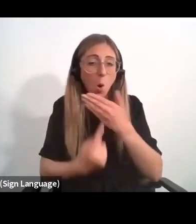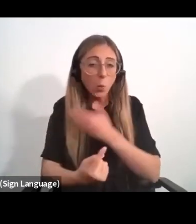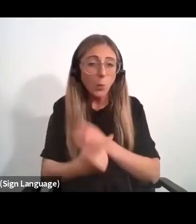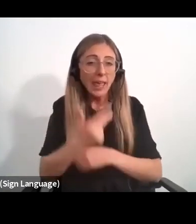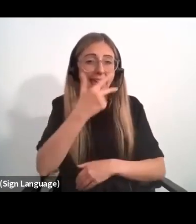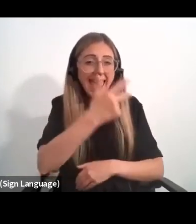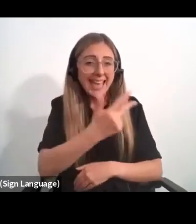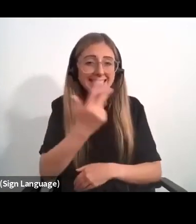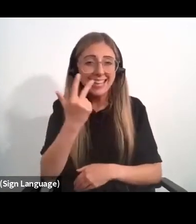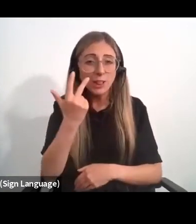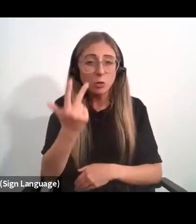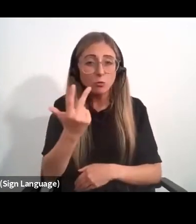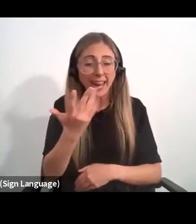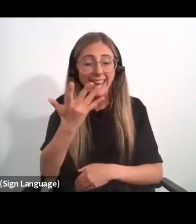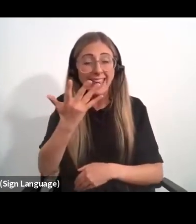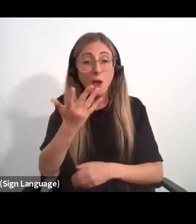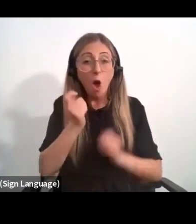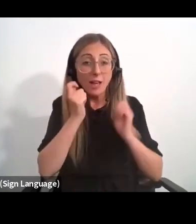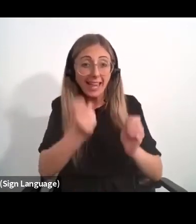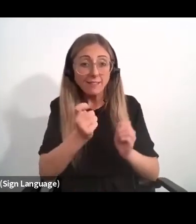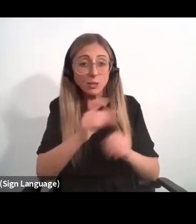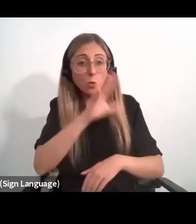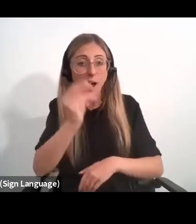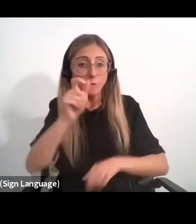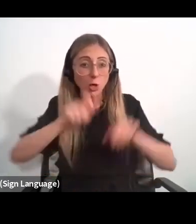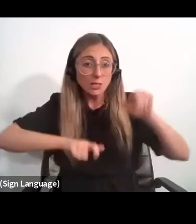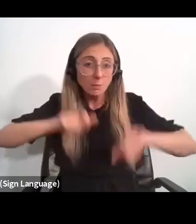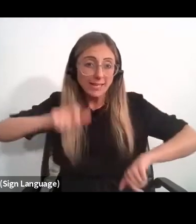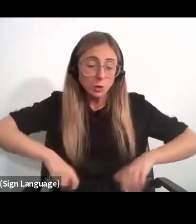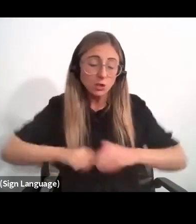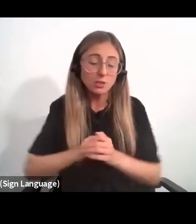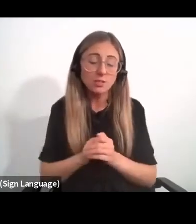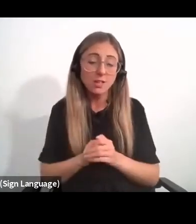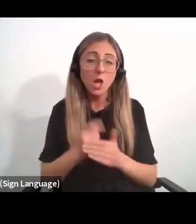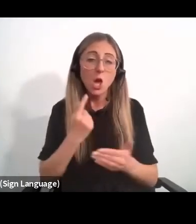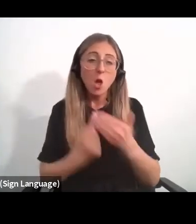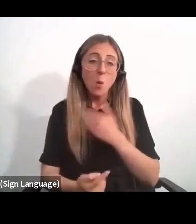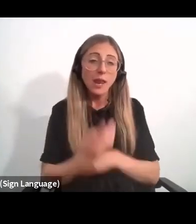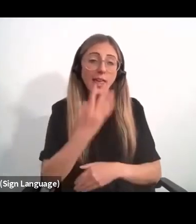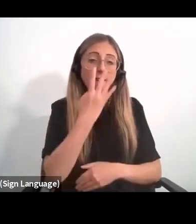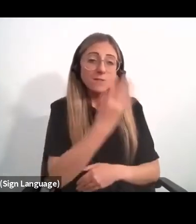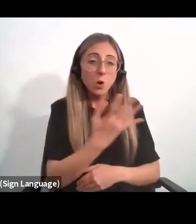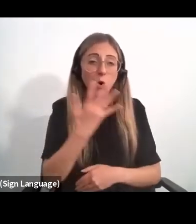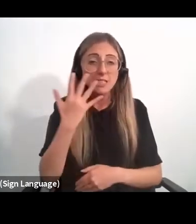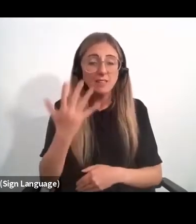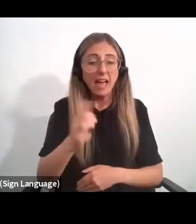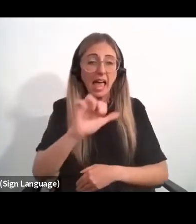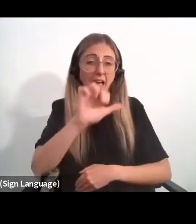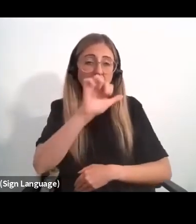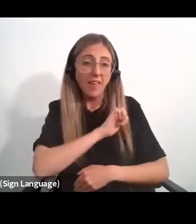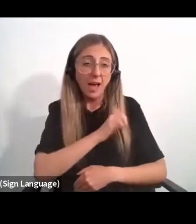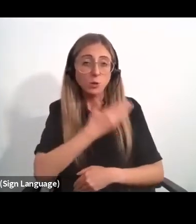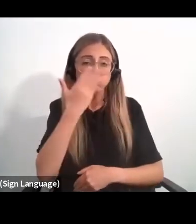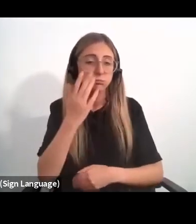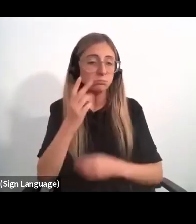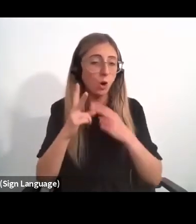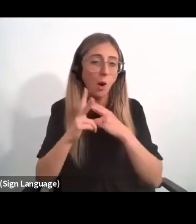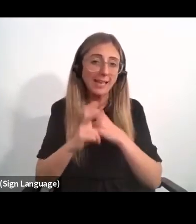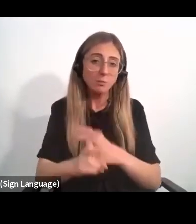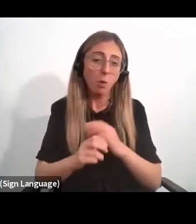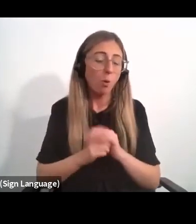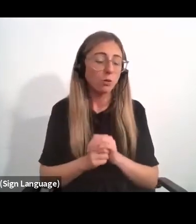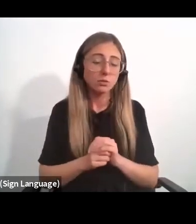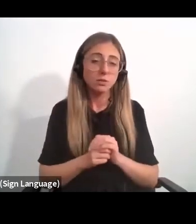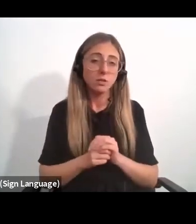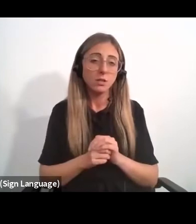synthesized for African species. We have left 45,000 plus species unexplored for their potential